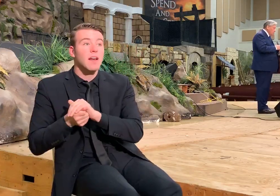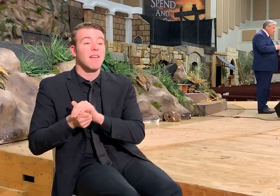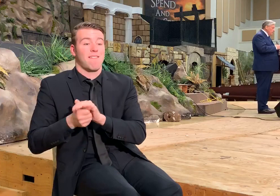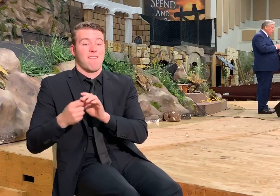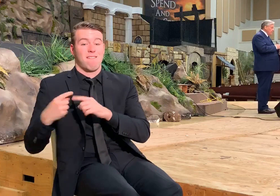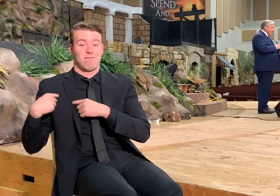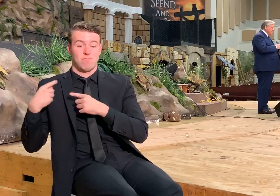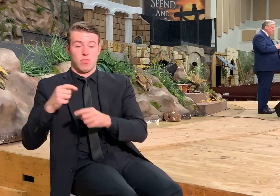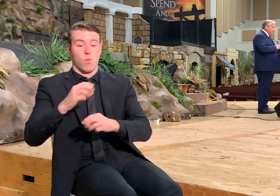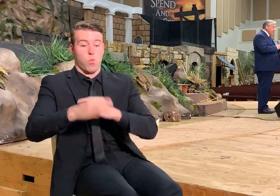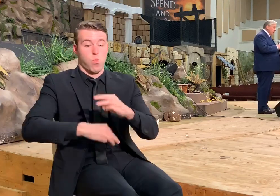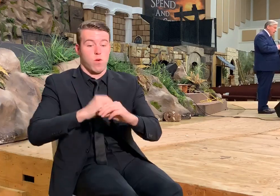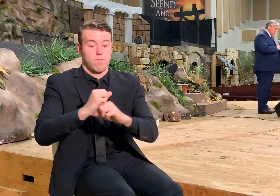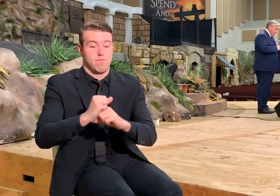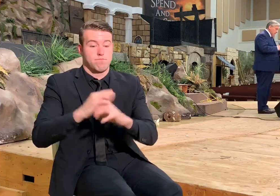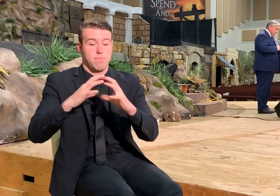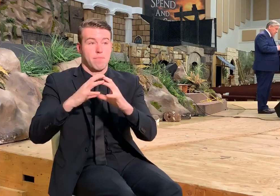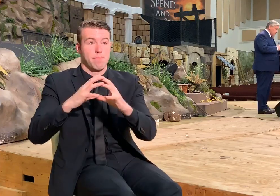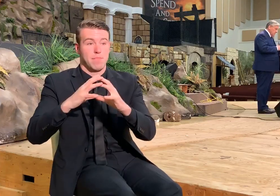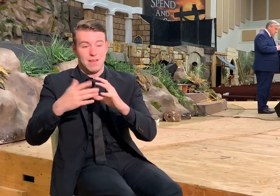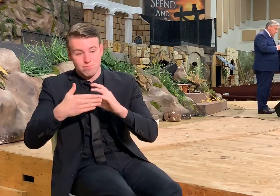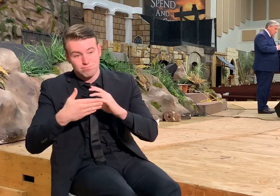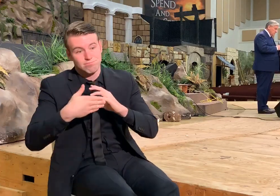world began.